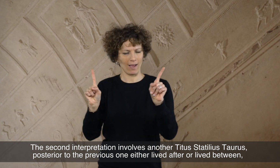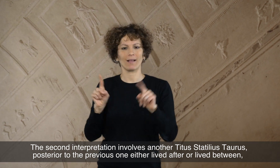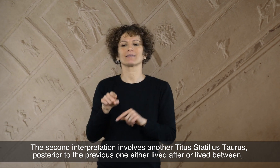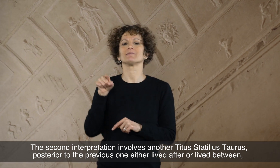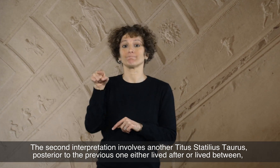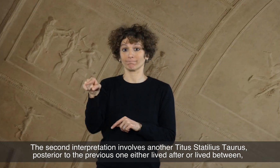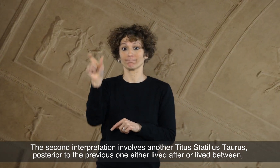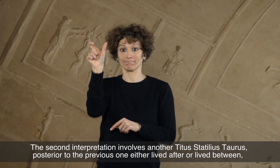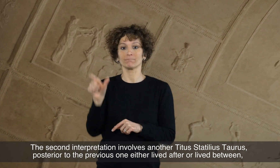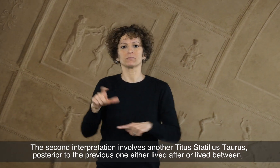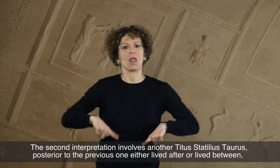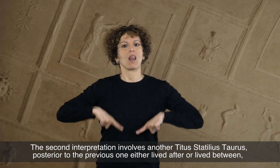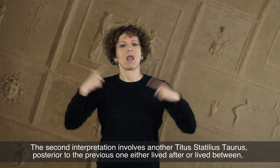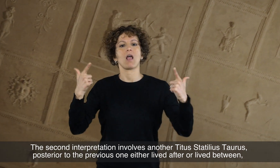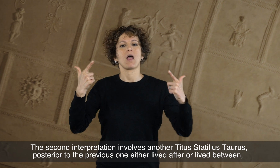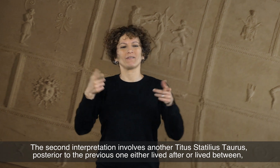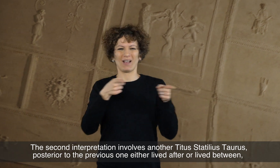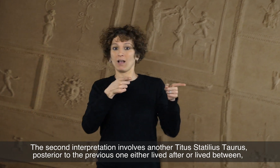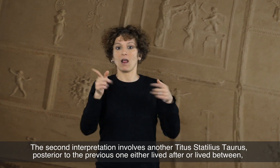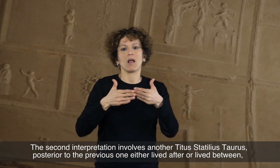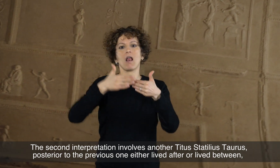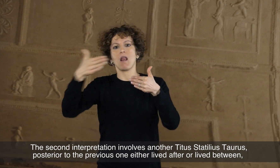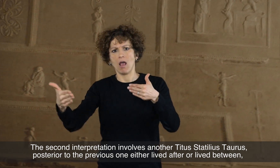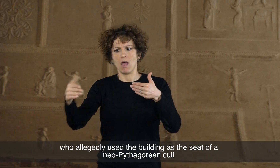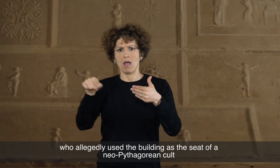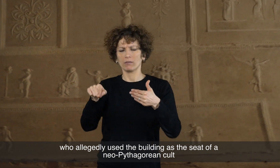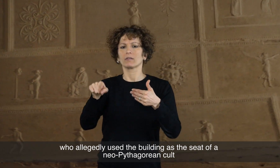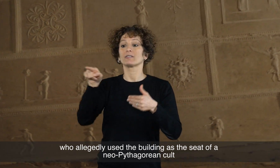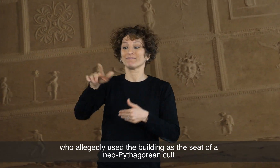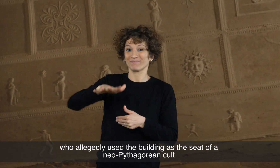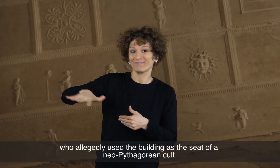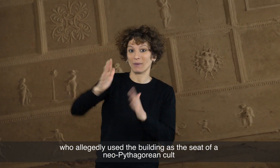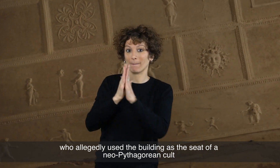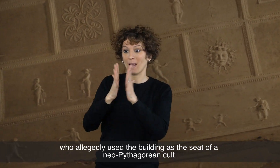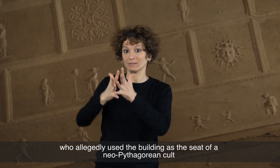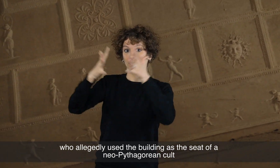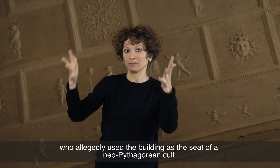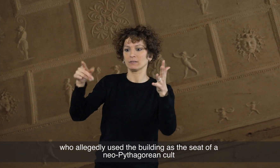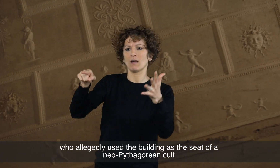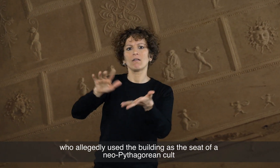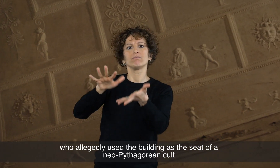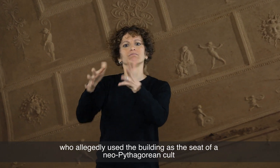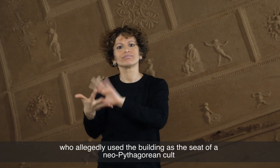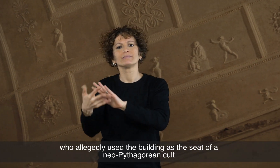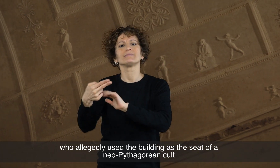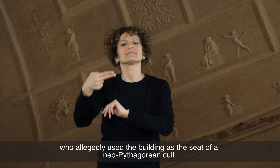previous one either lived after or lived between, who allegedly used the building as the seat of a Neo